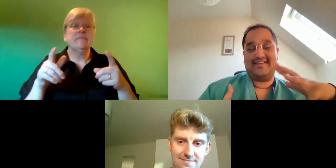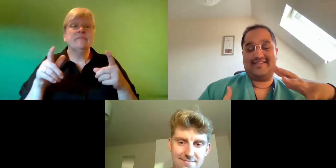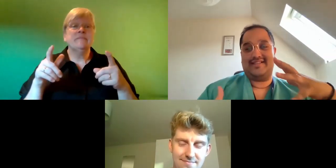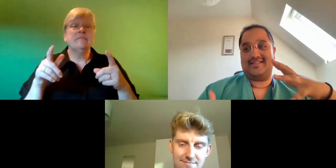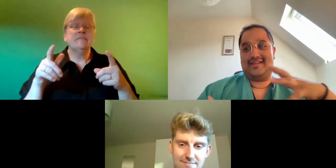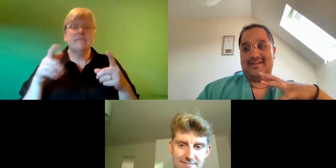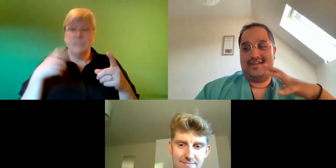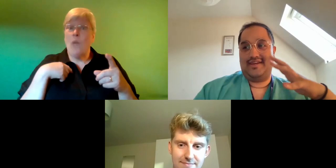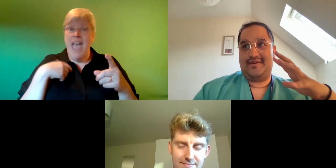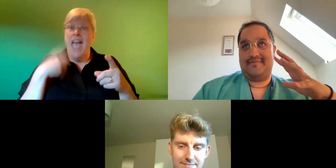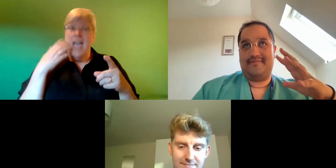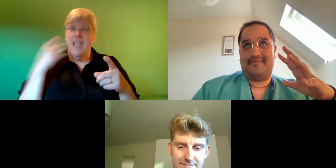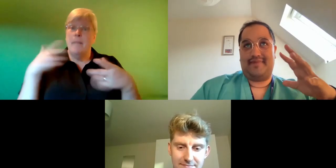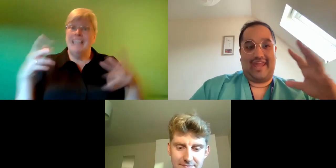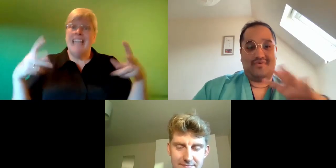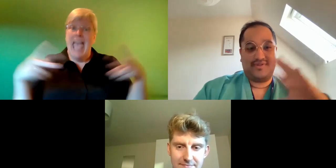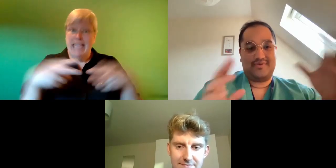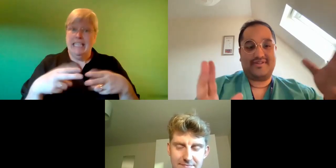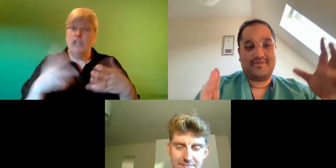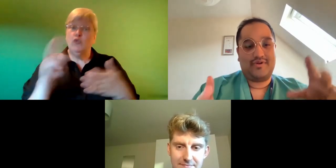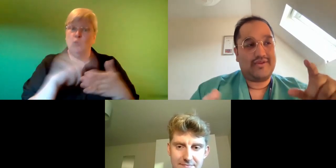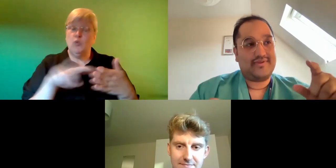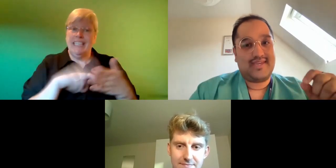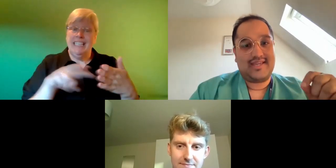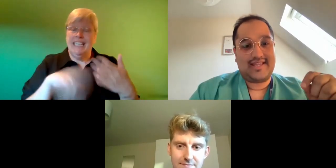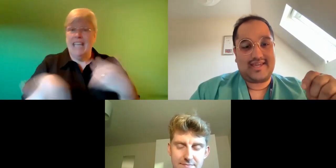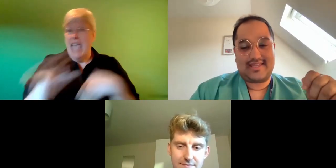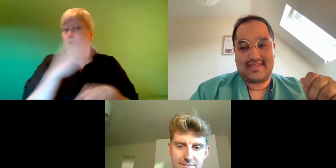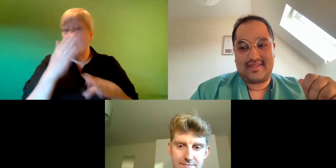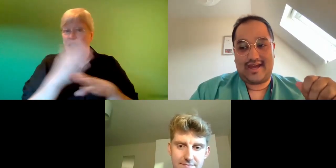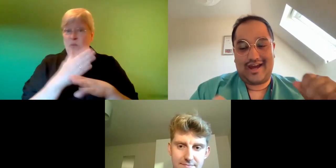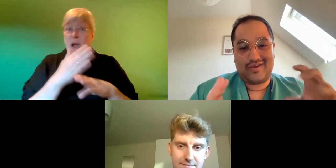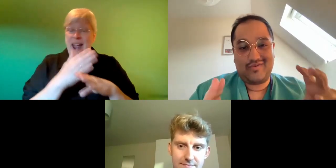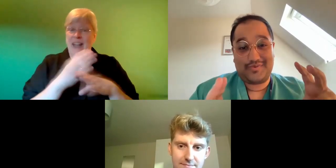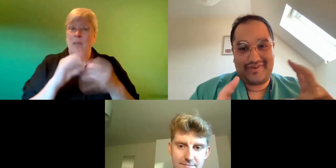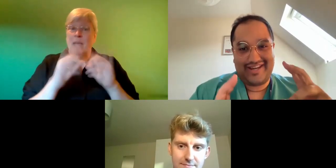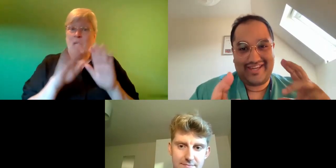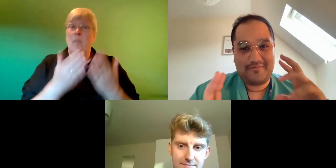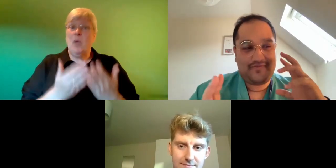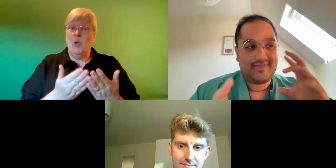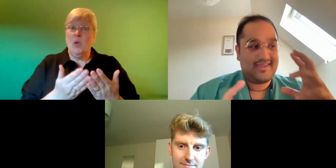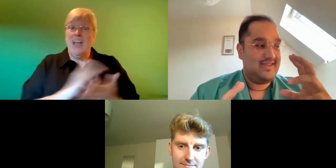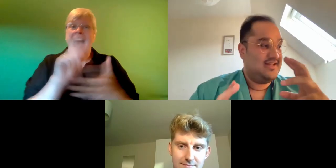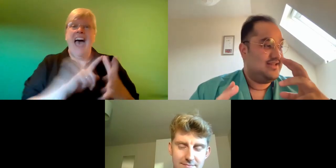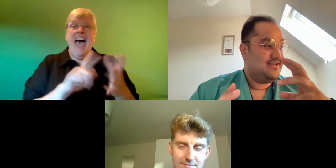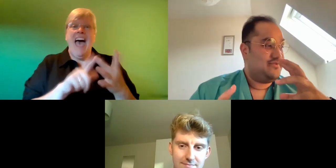and reading this and um like everyone's works as well i've seen like the haikus were really